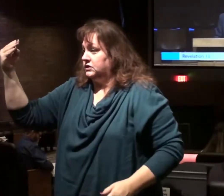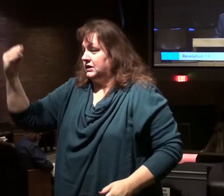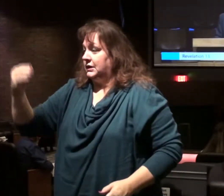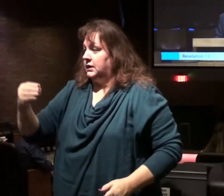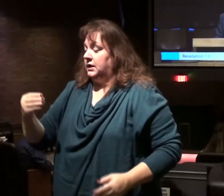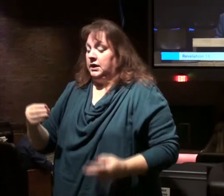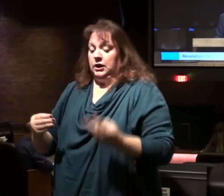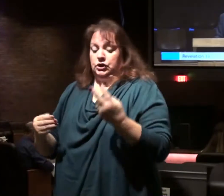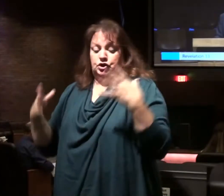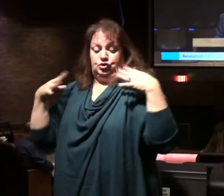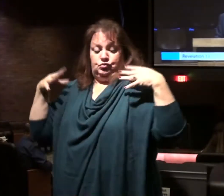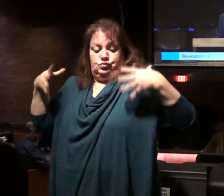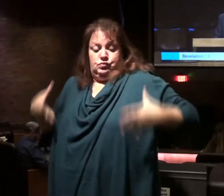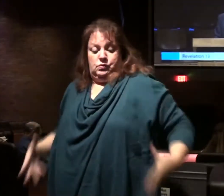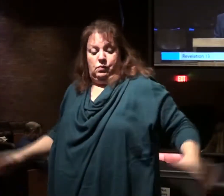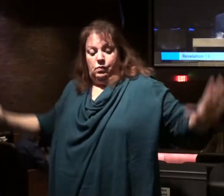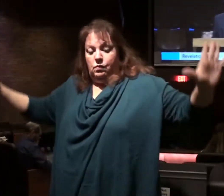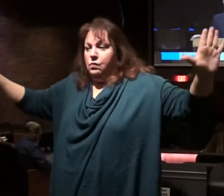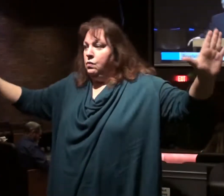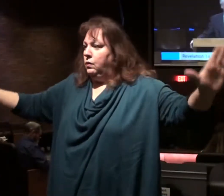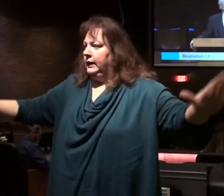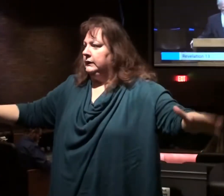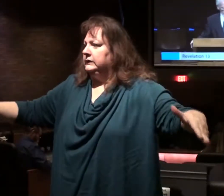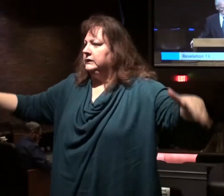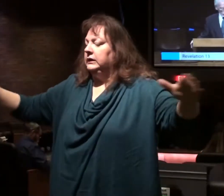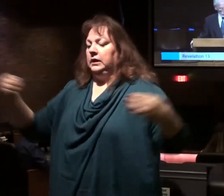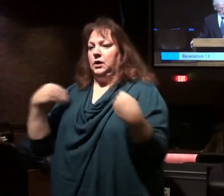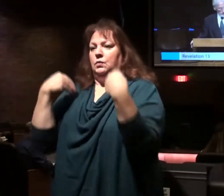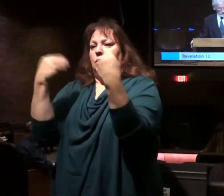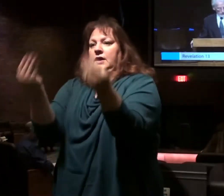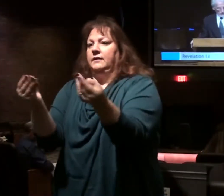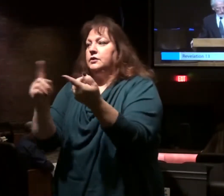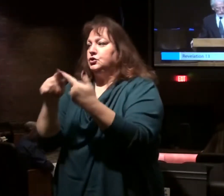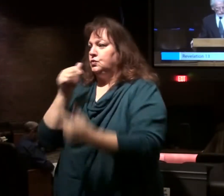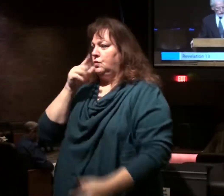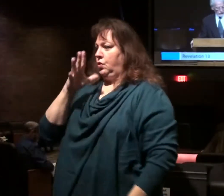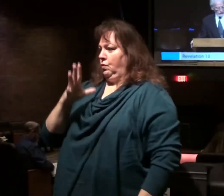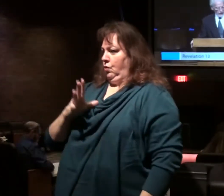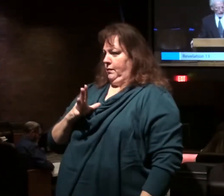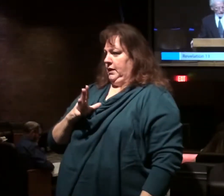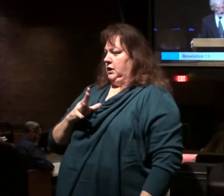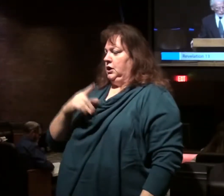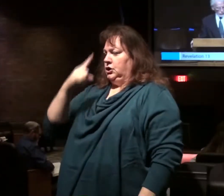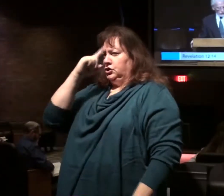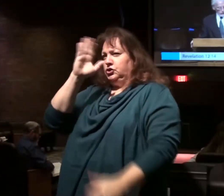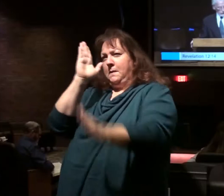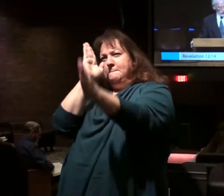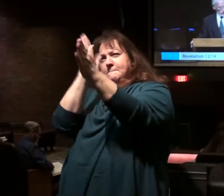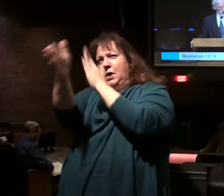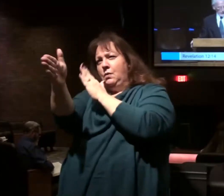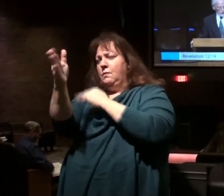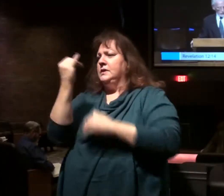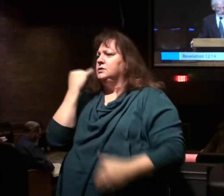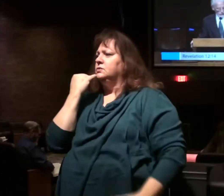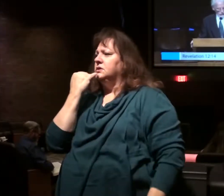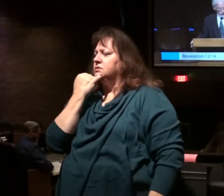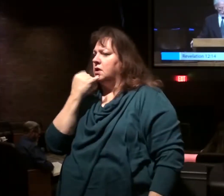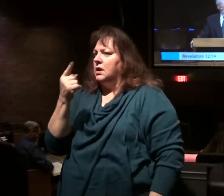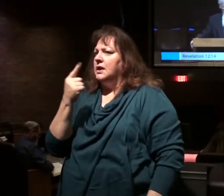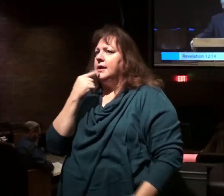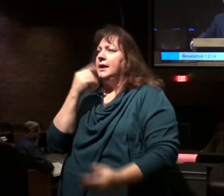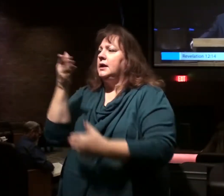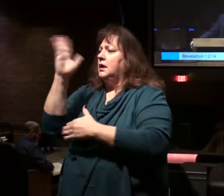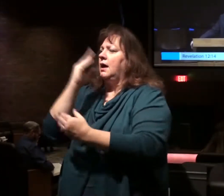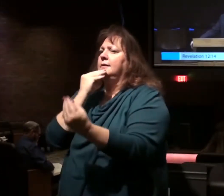two wings of the great eagle, chapter 12, verse 14, were given to the woman so she could fly into the wilderness to her place where she was